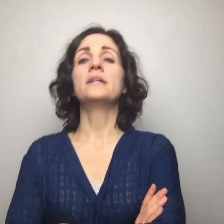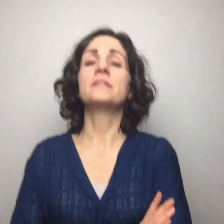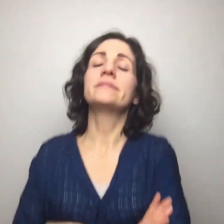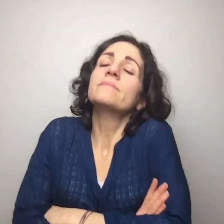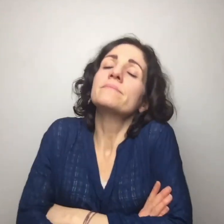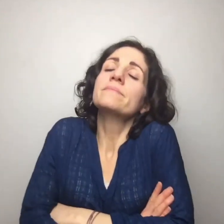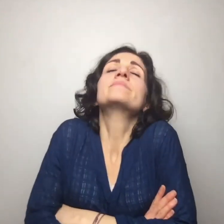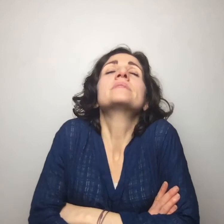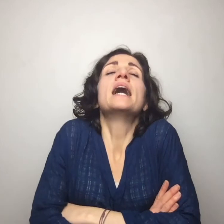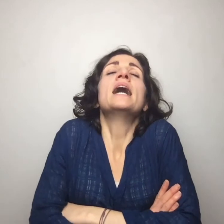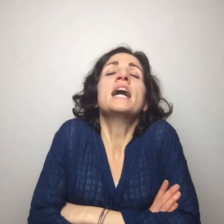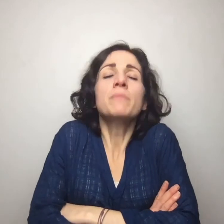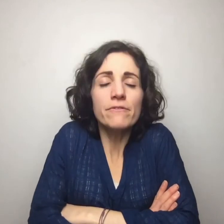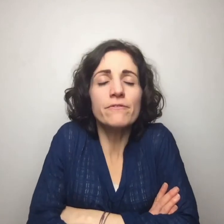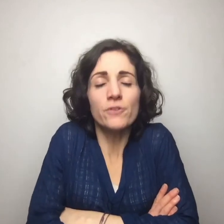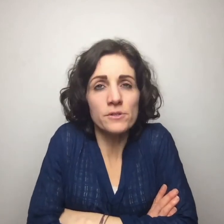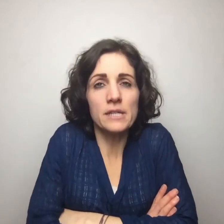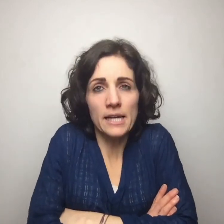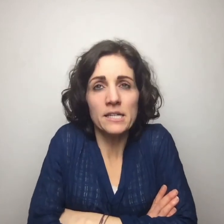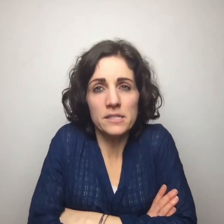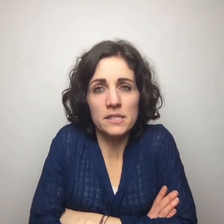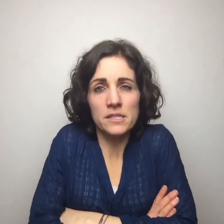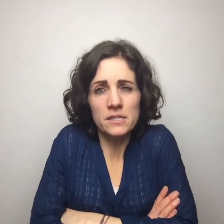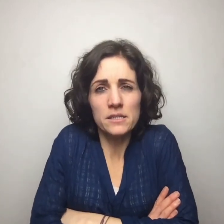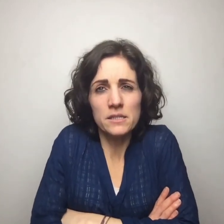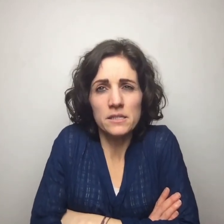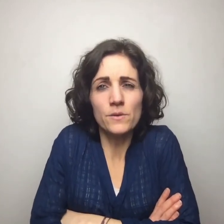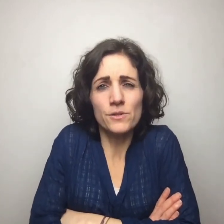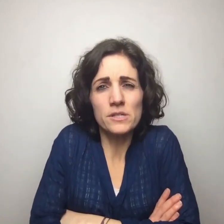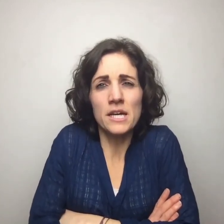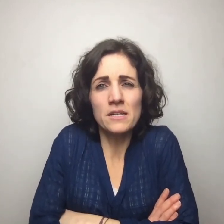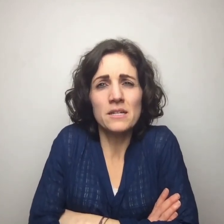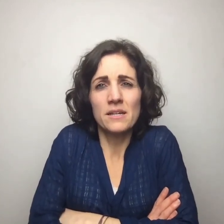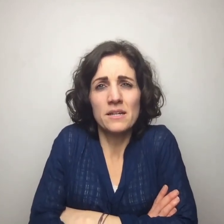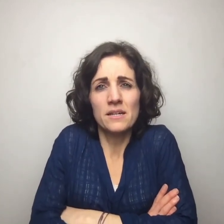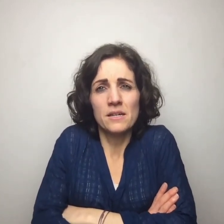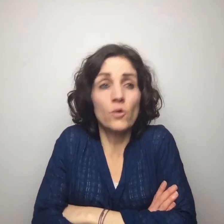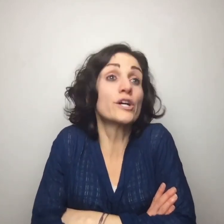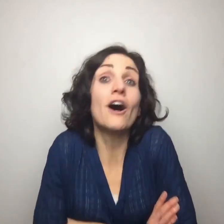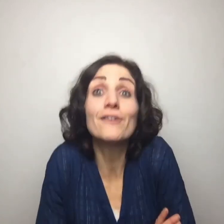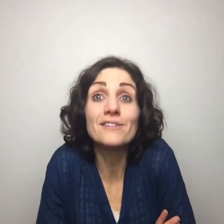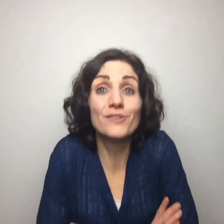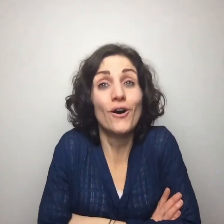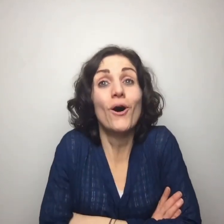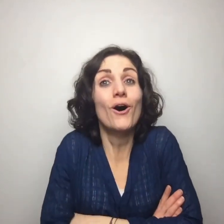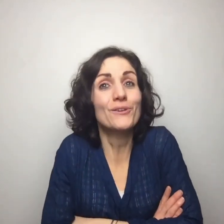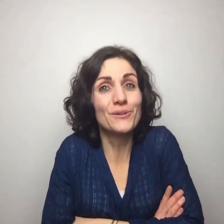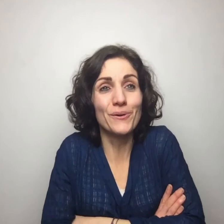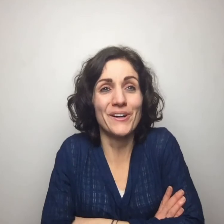Well, I'm a first class citizen, you understand? But regardless of all your